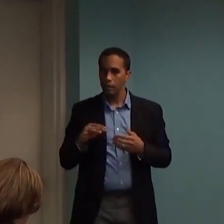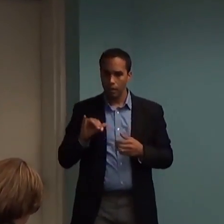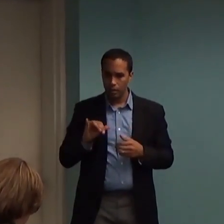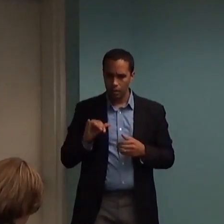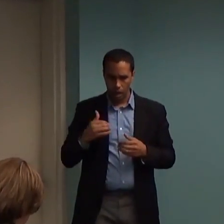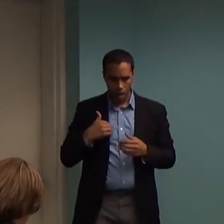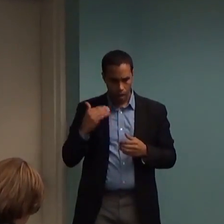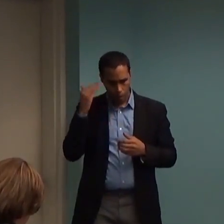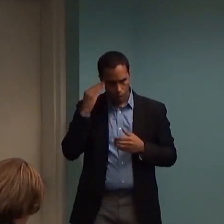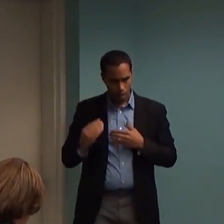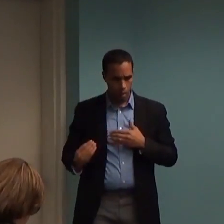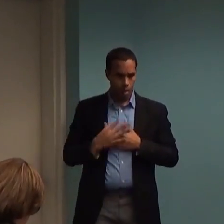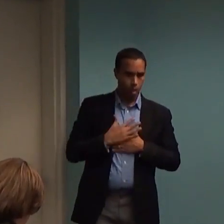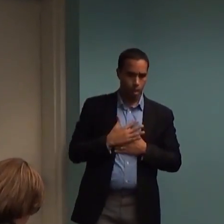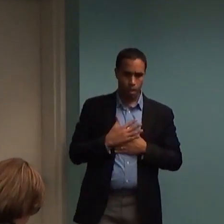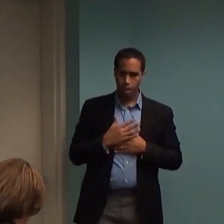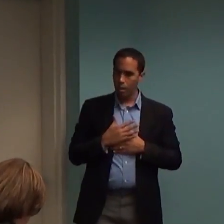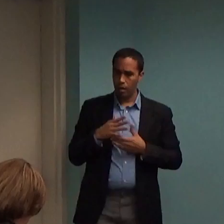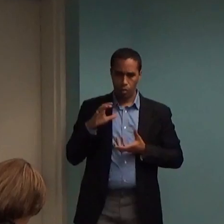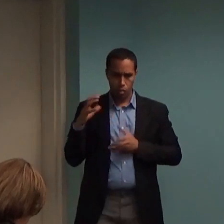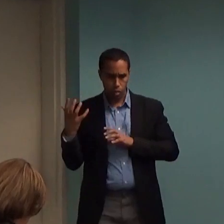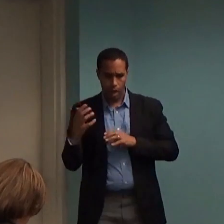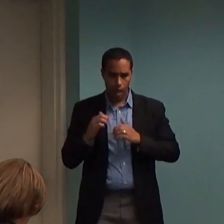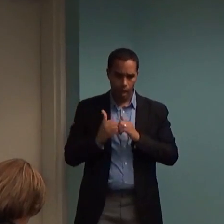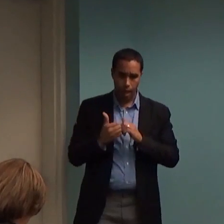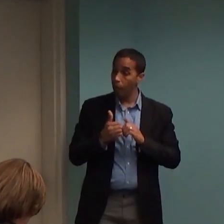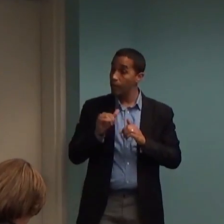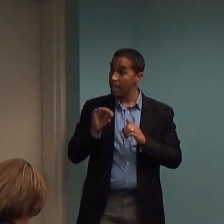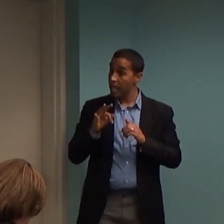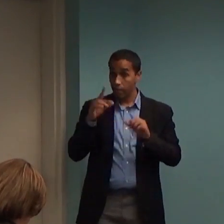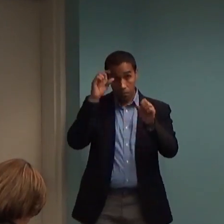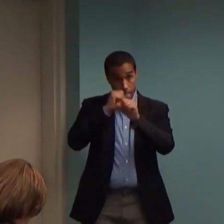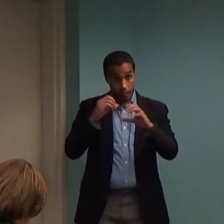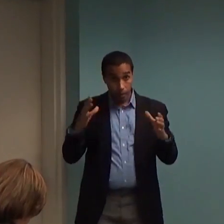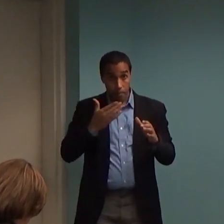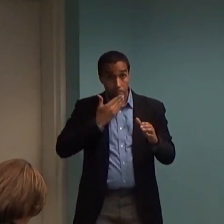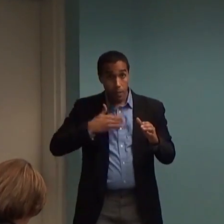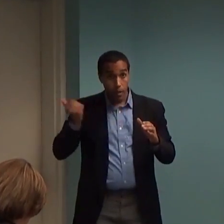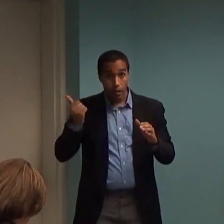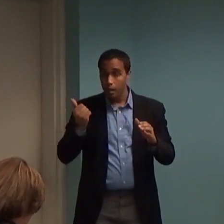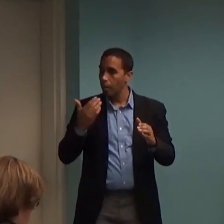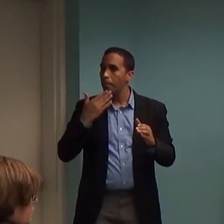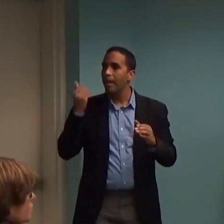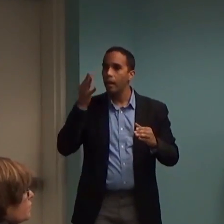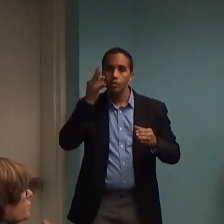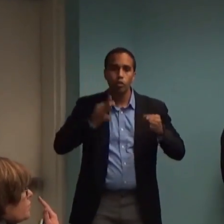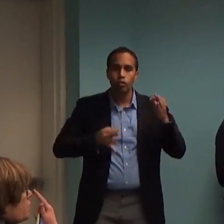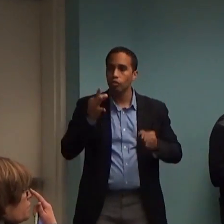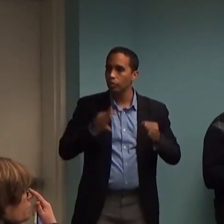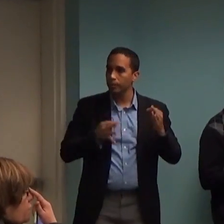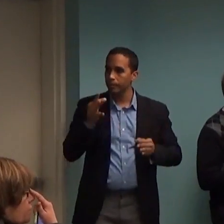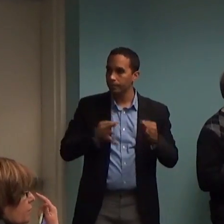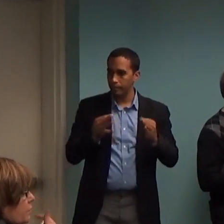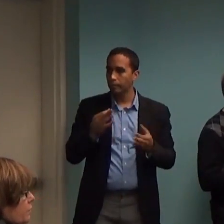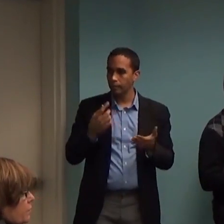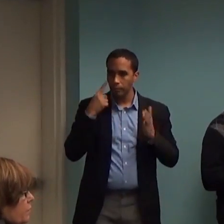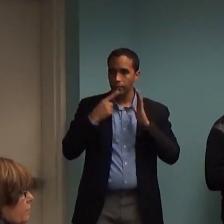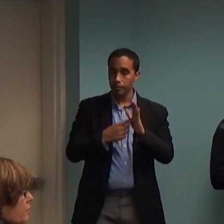that you would want to ask about whether you should take them. So let's start with, as far as usage, as I mentioned, psychiatric medication usage